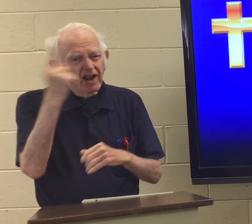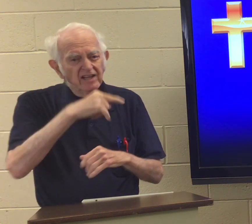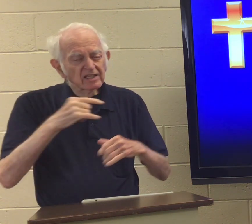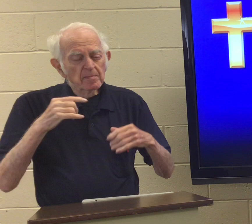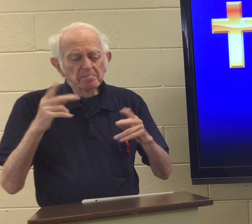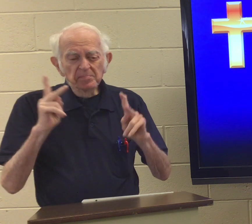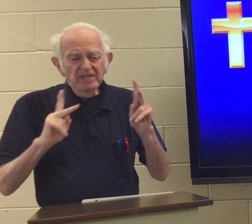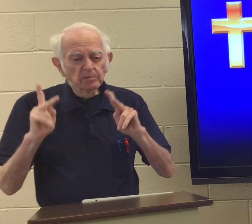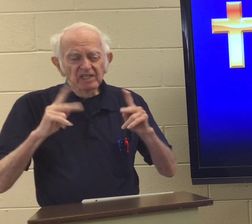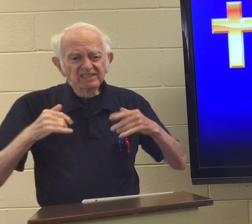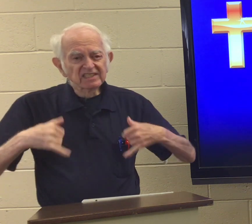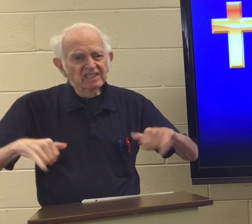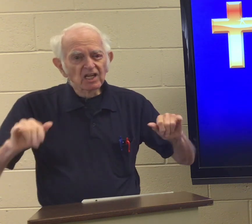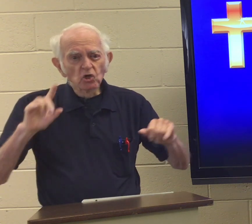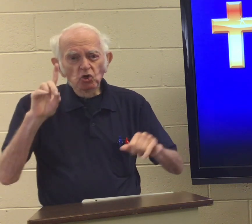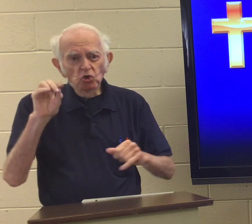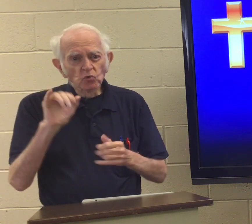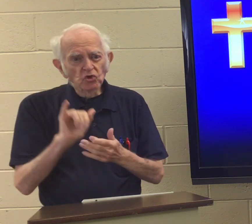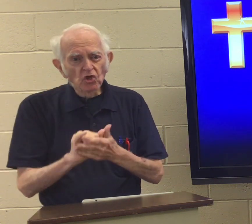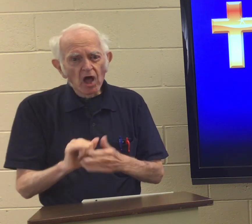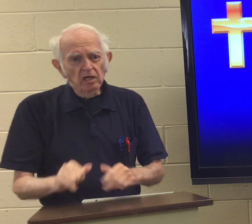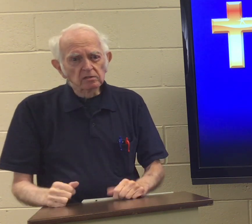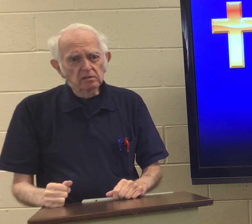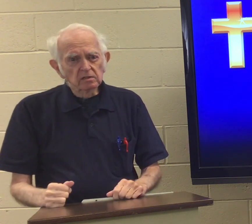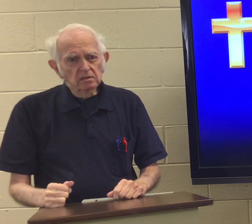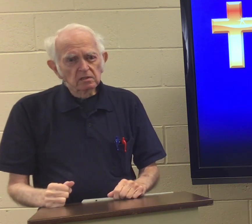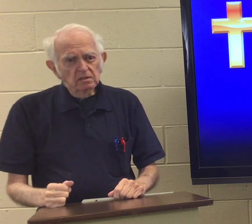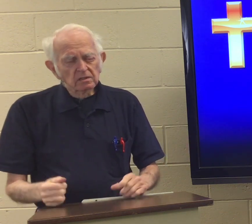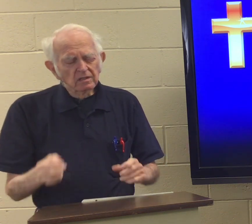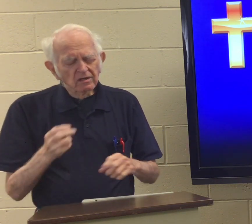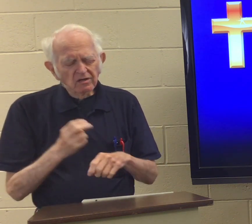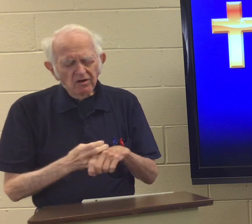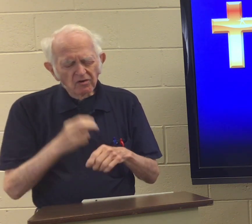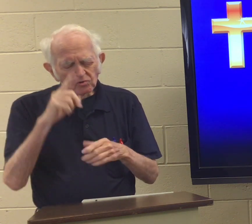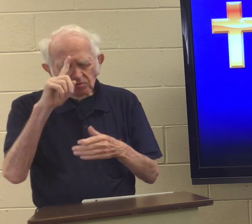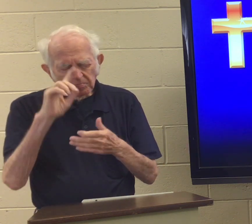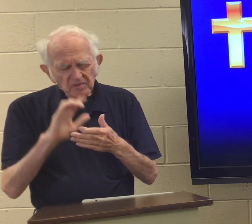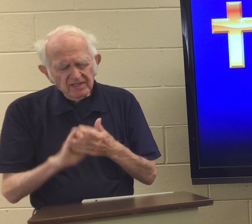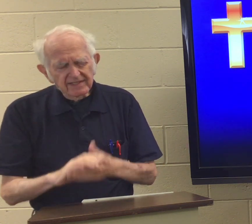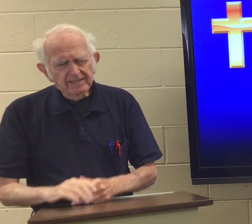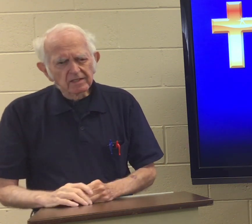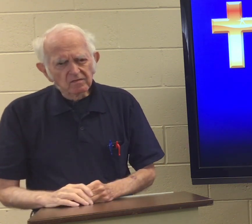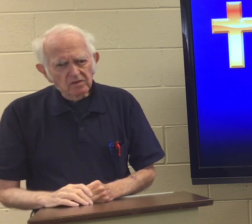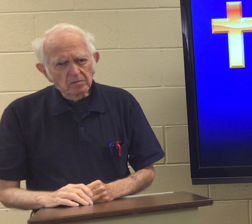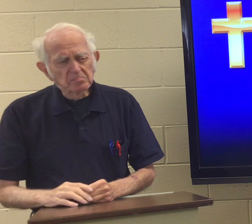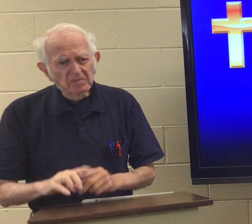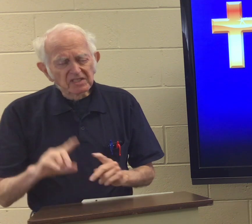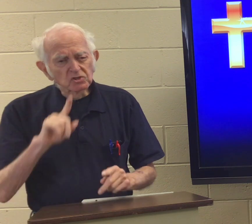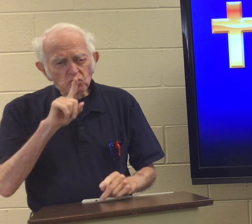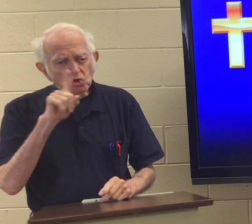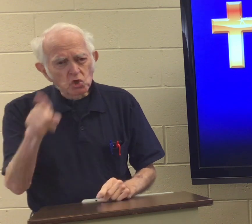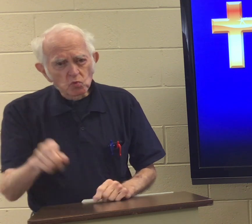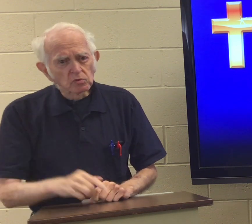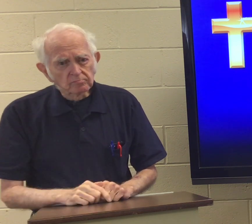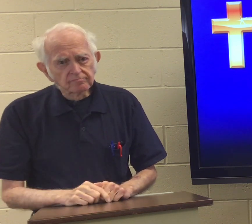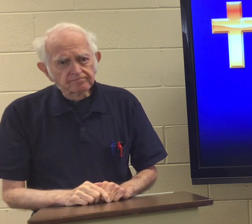Today, people still do that. It's hard to believe, but it's true.